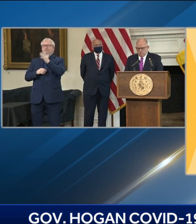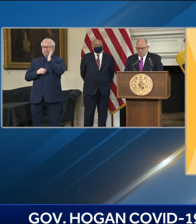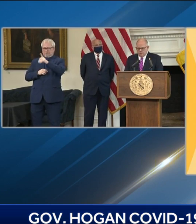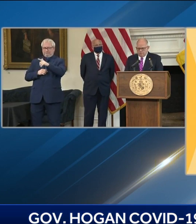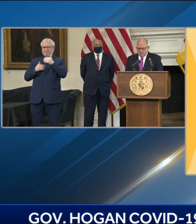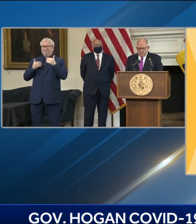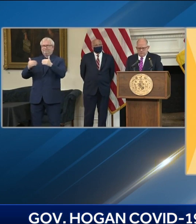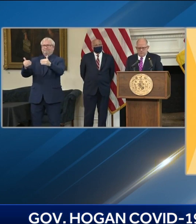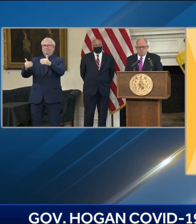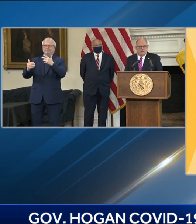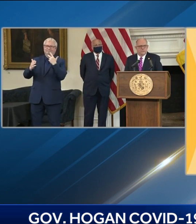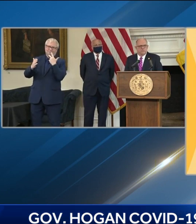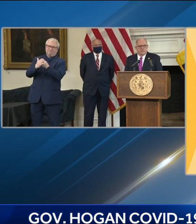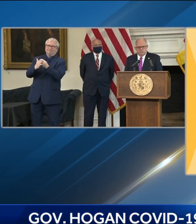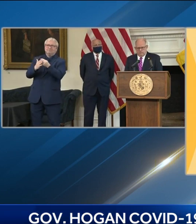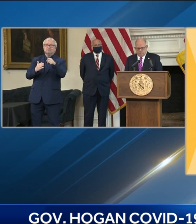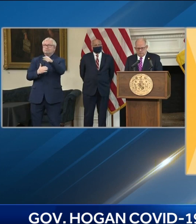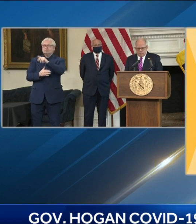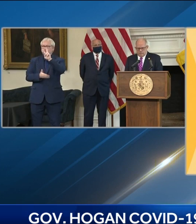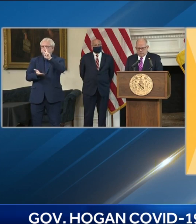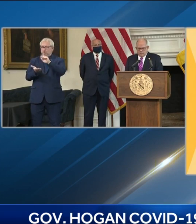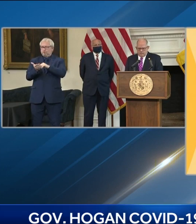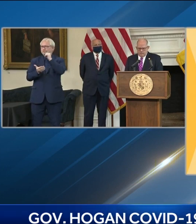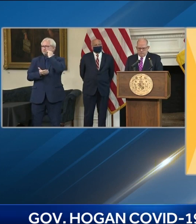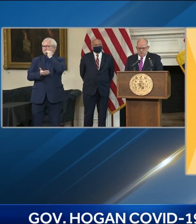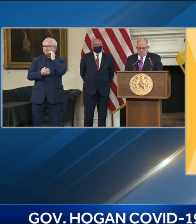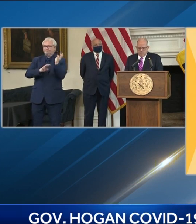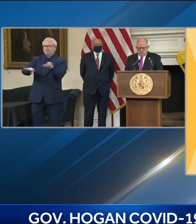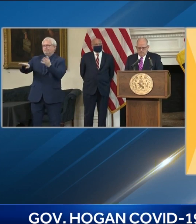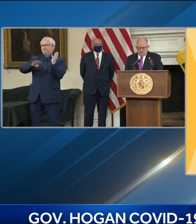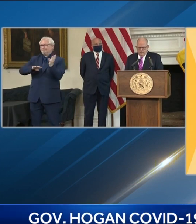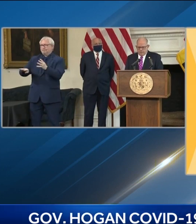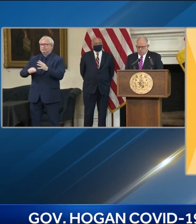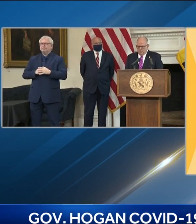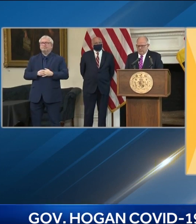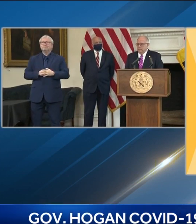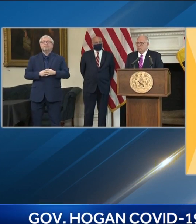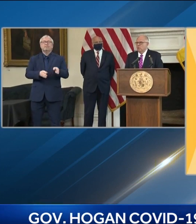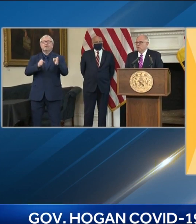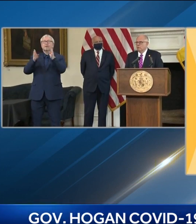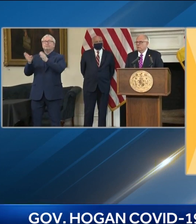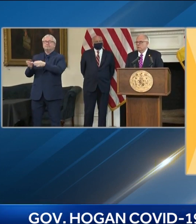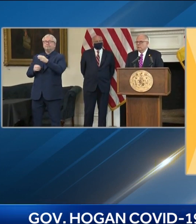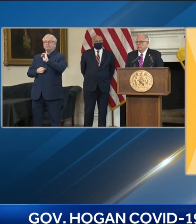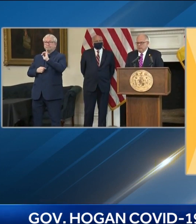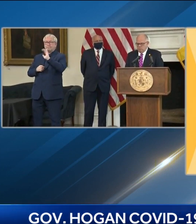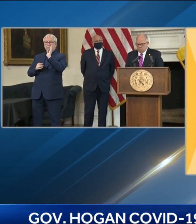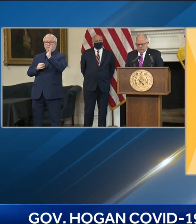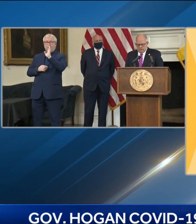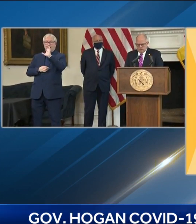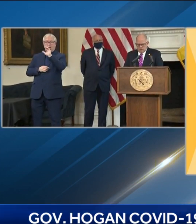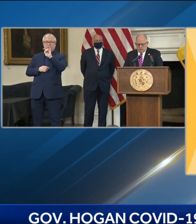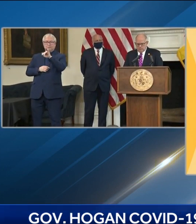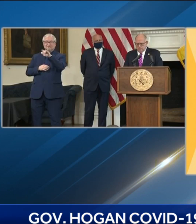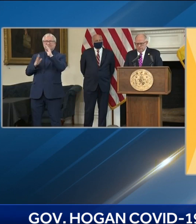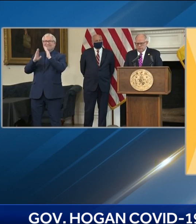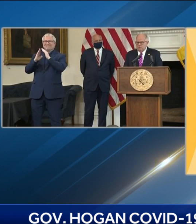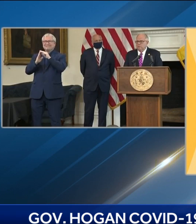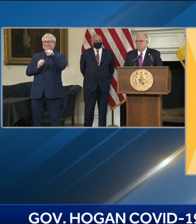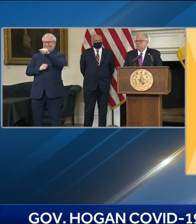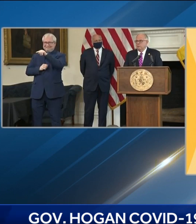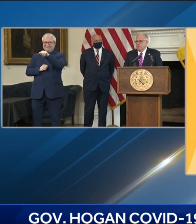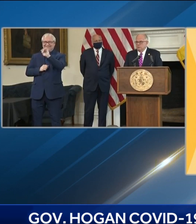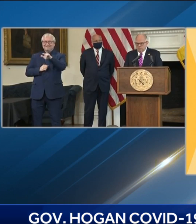the Baltimore Convention Center mass vaccination site will now expand its focus and will prioritize